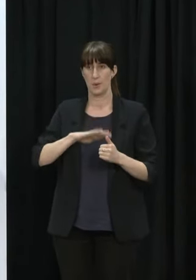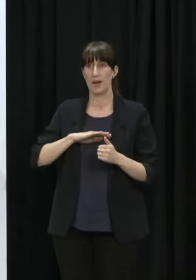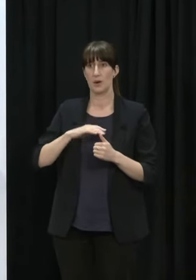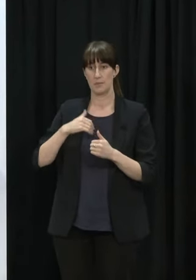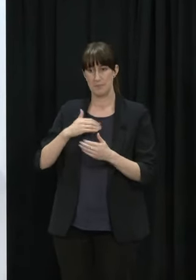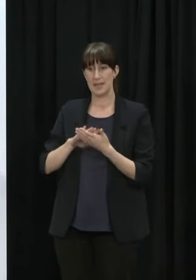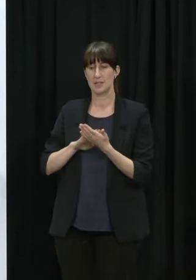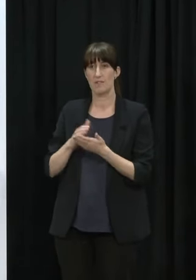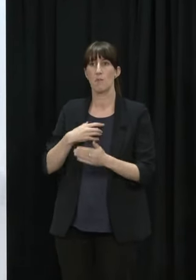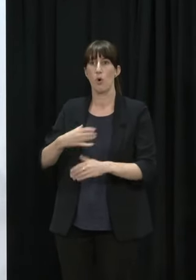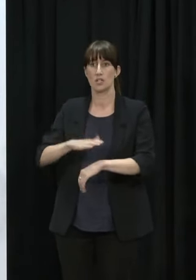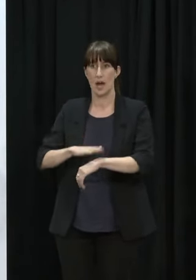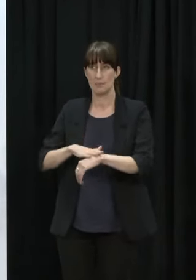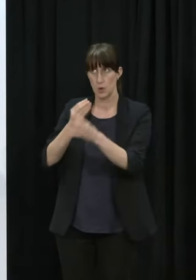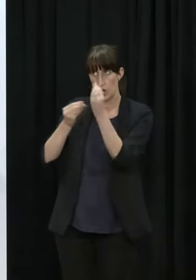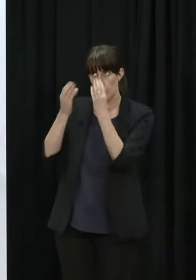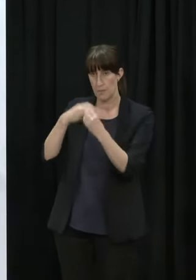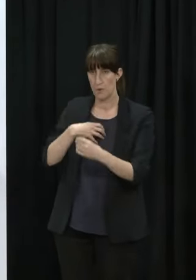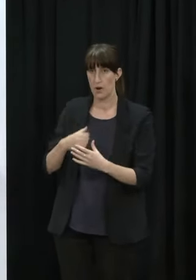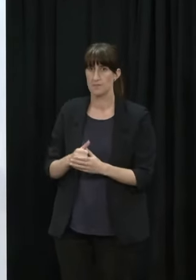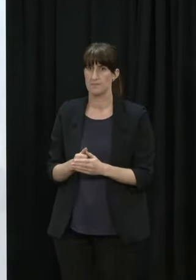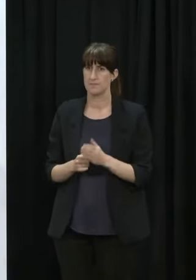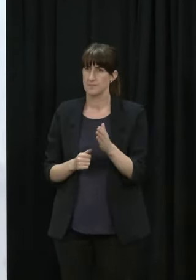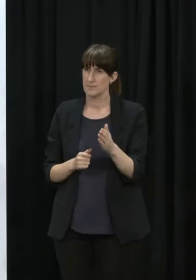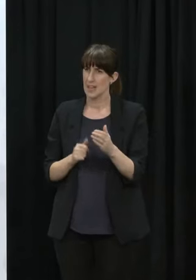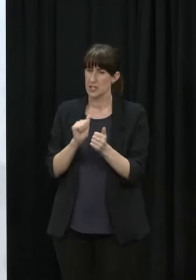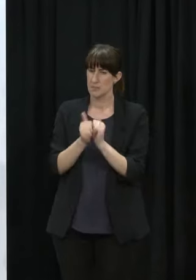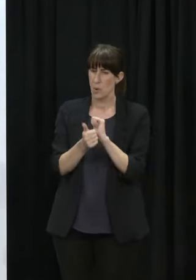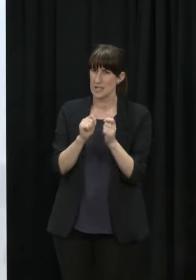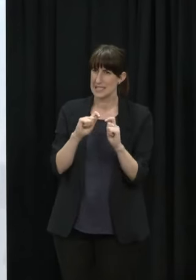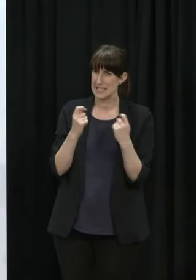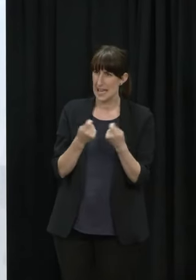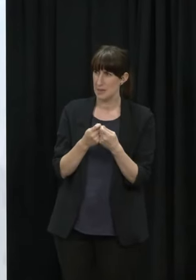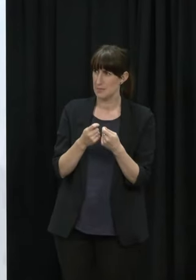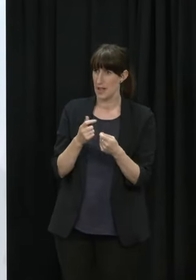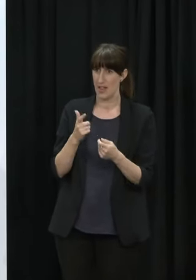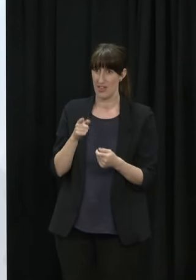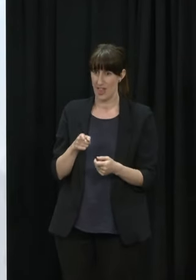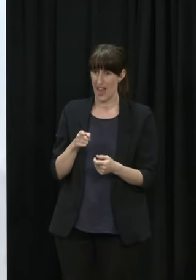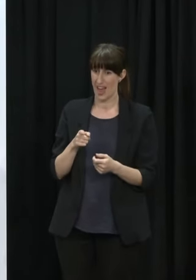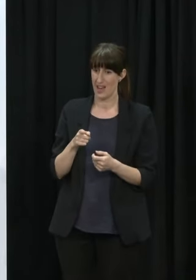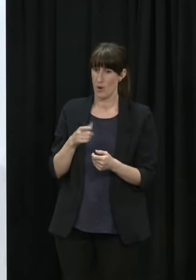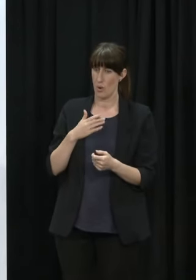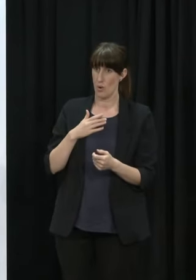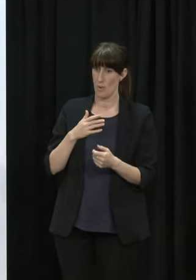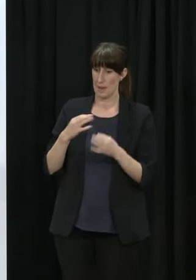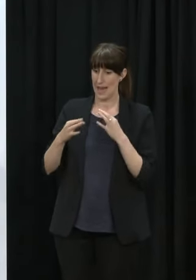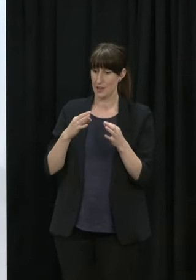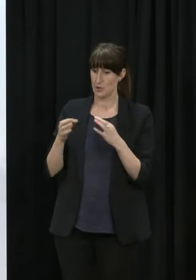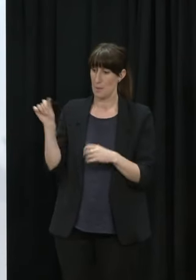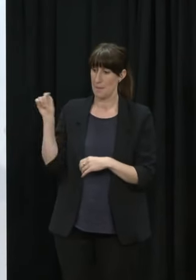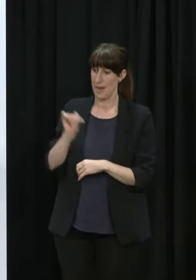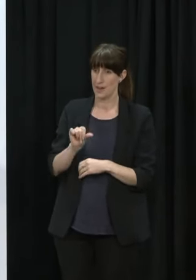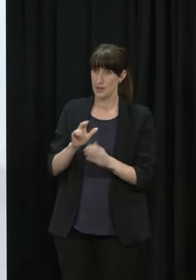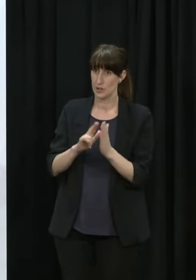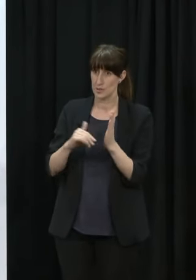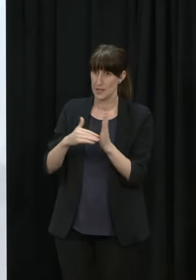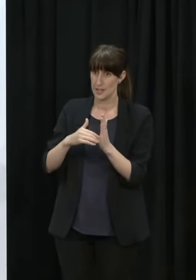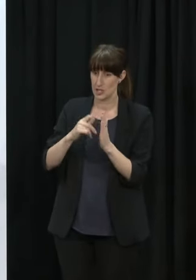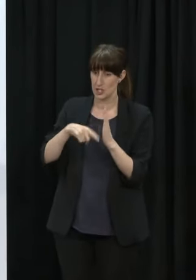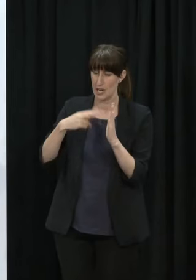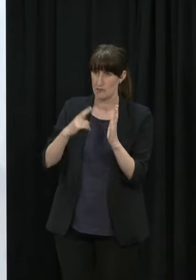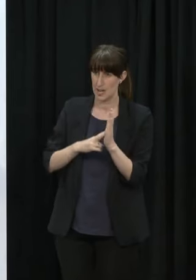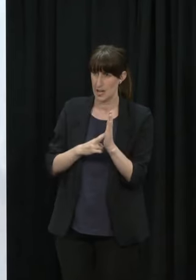that are returning homes at a late jam early February? We will have to go through our MIQ forward bookings our group allocations and so on